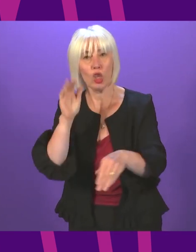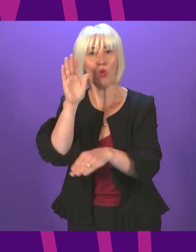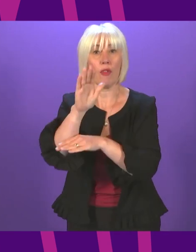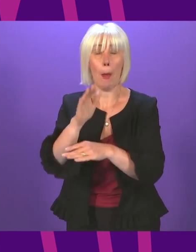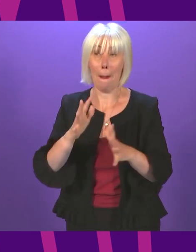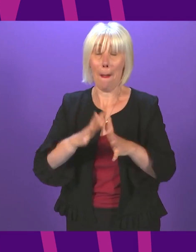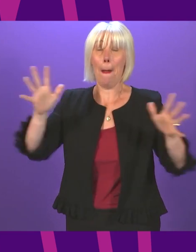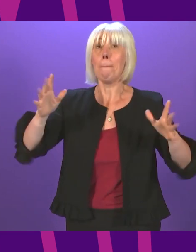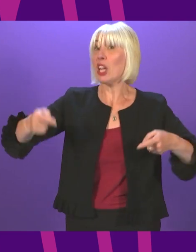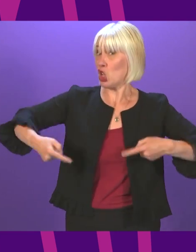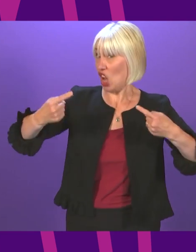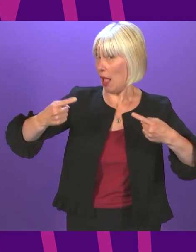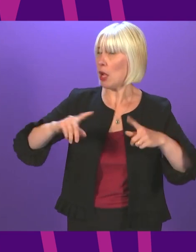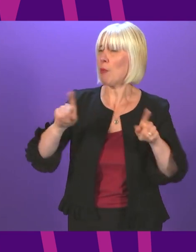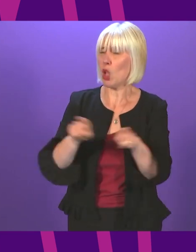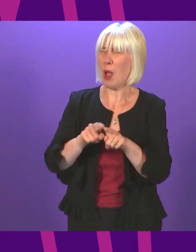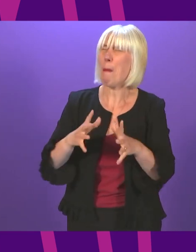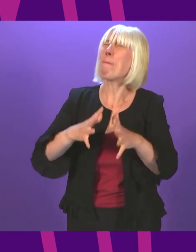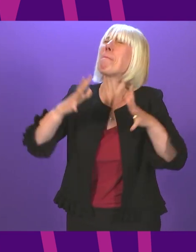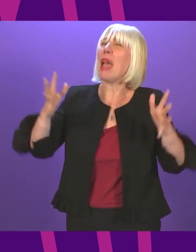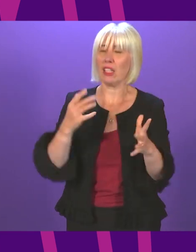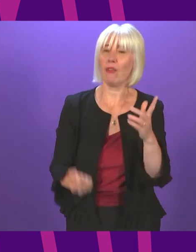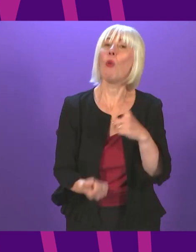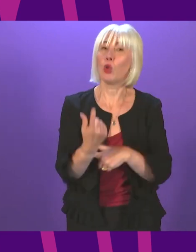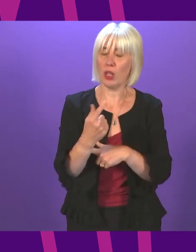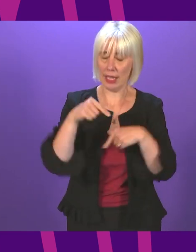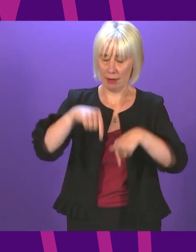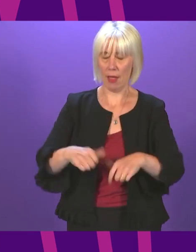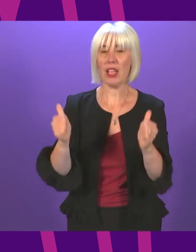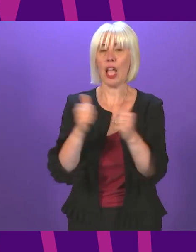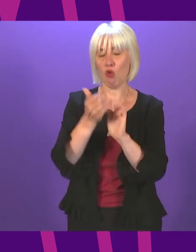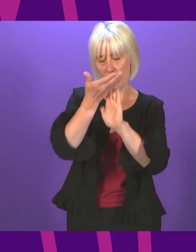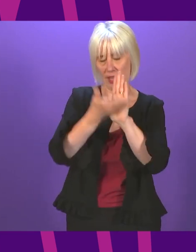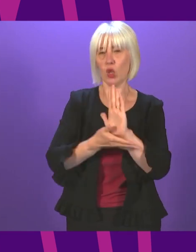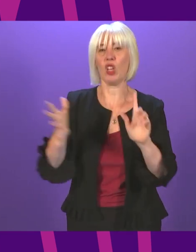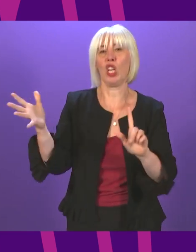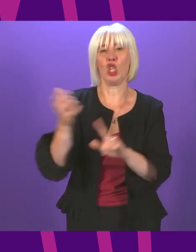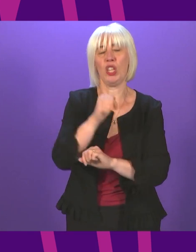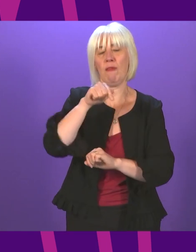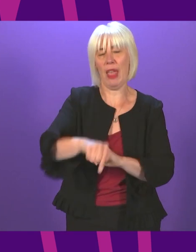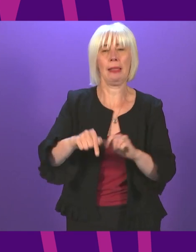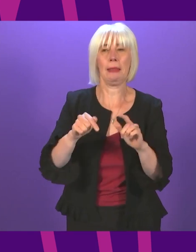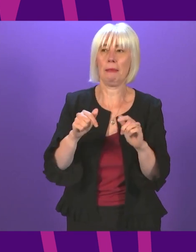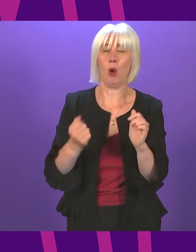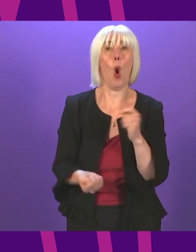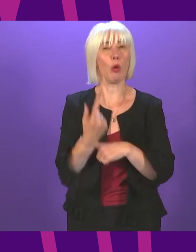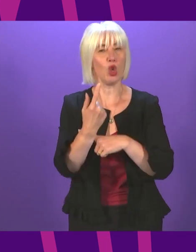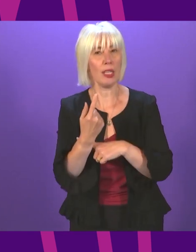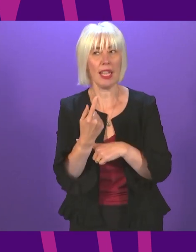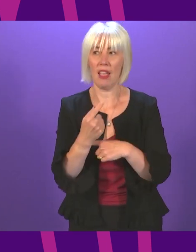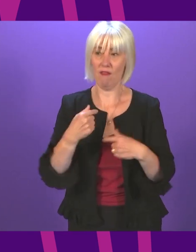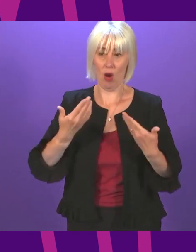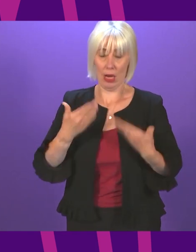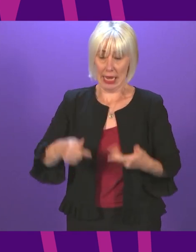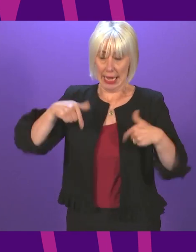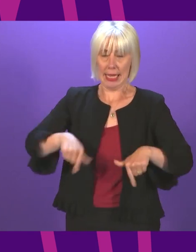in climate change but there is a massive opportunity as well and I think this agreement will help us seize that and for that reason I think all of us and people right across the country